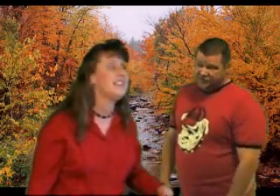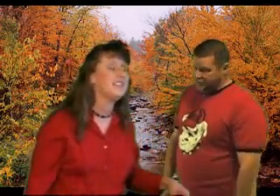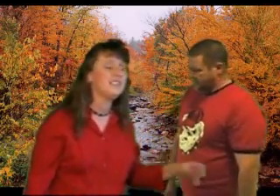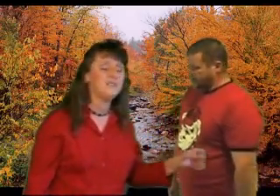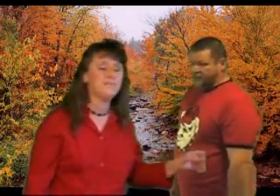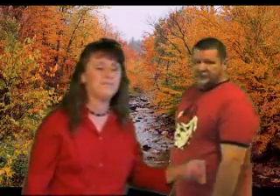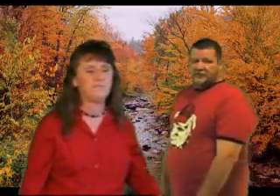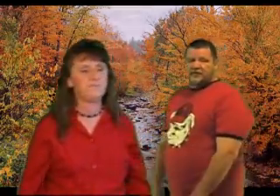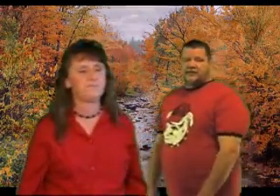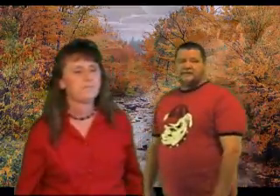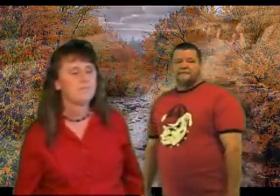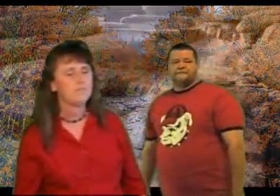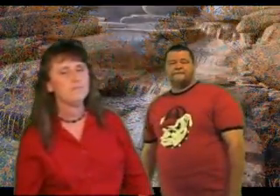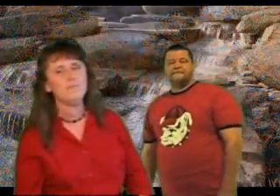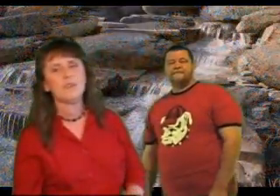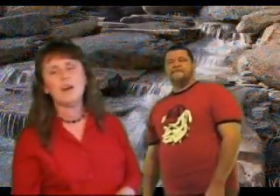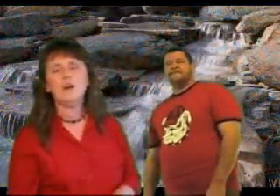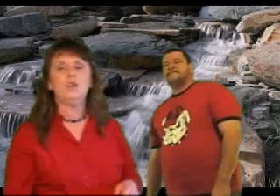thing